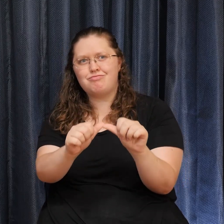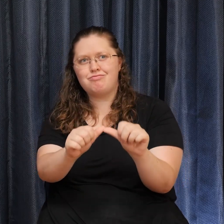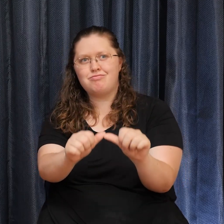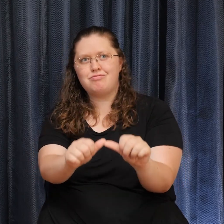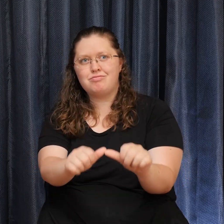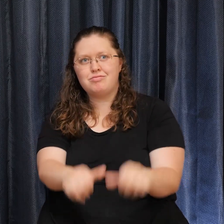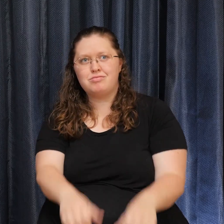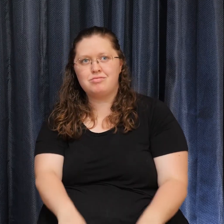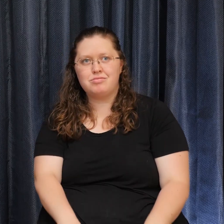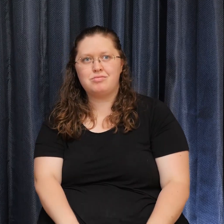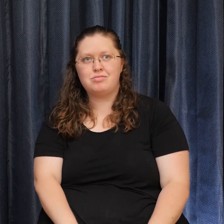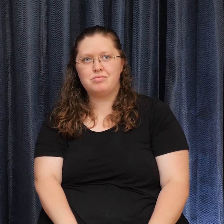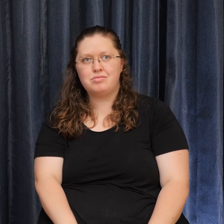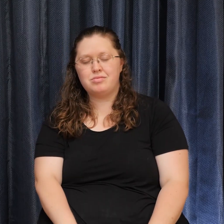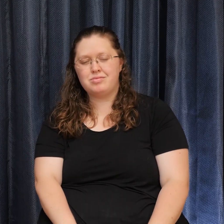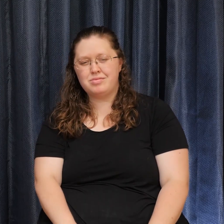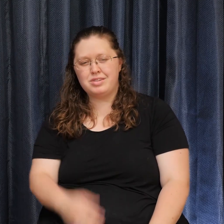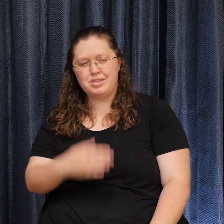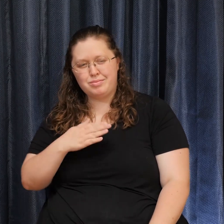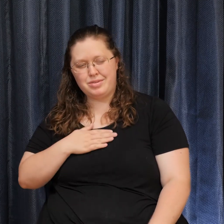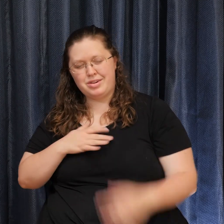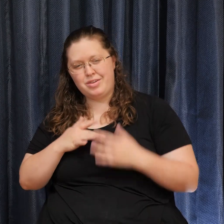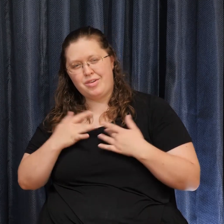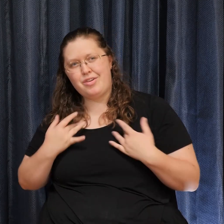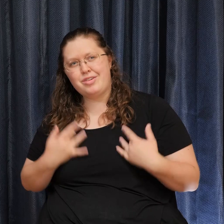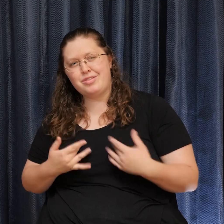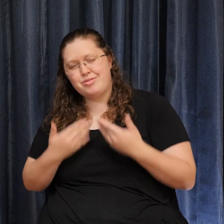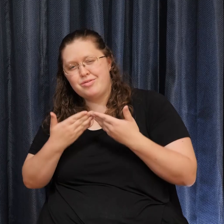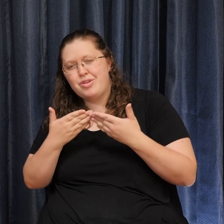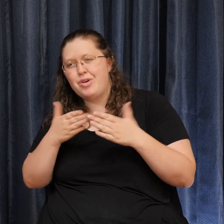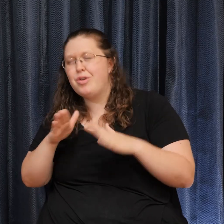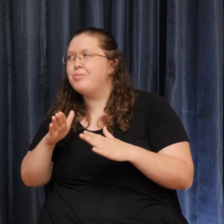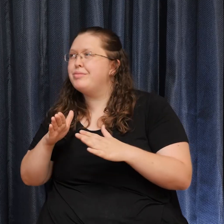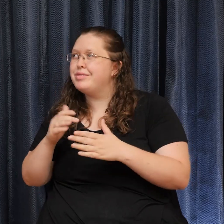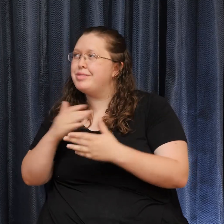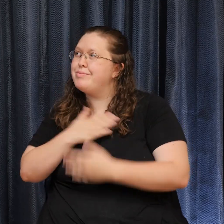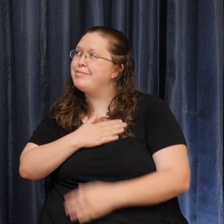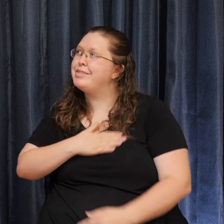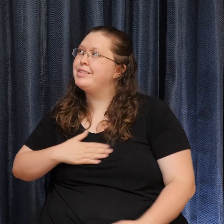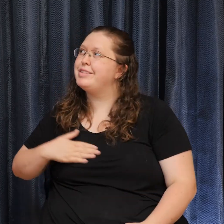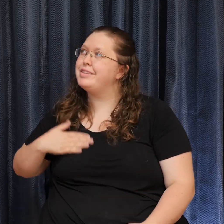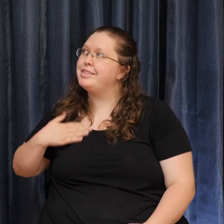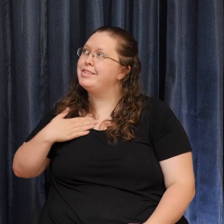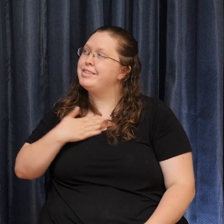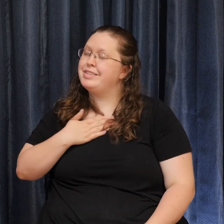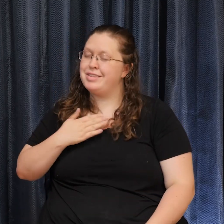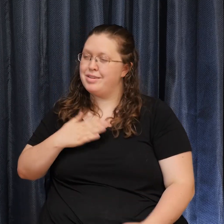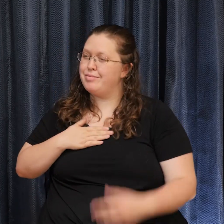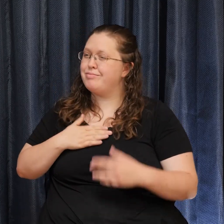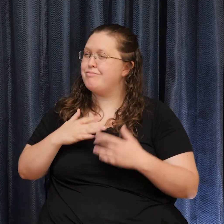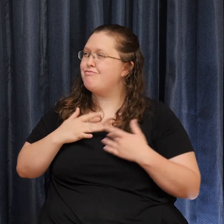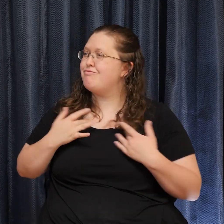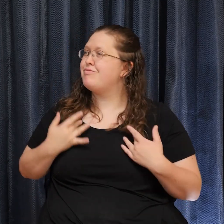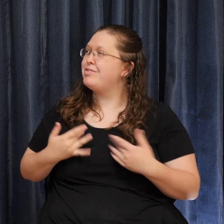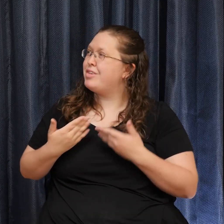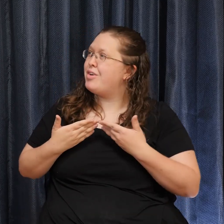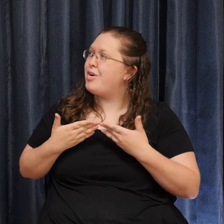Open the eyes of my heart, Lord, open the eyes of my heart.